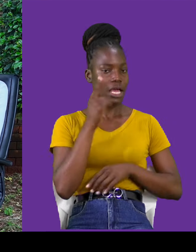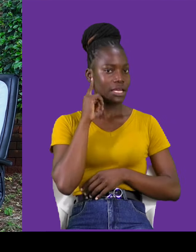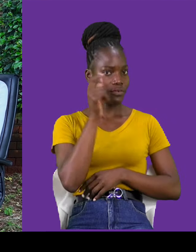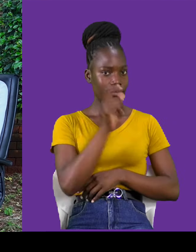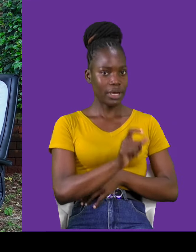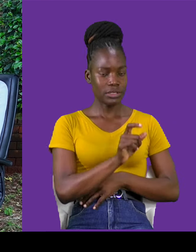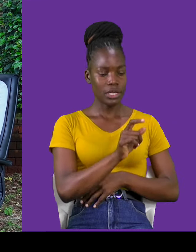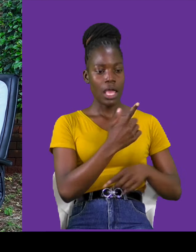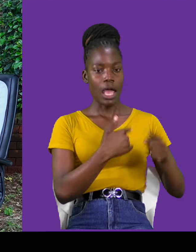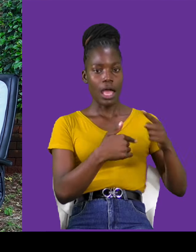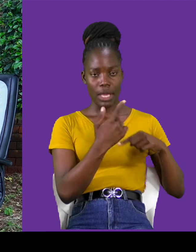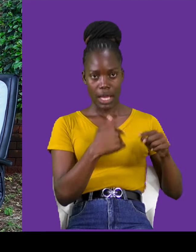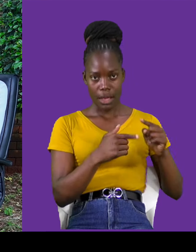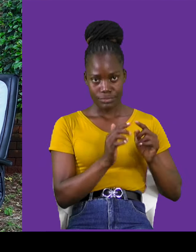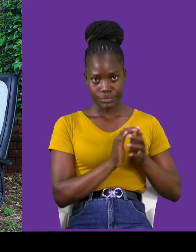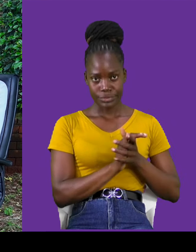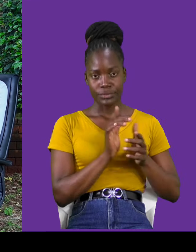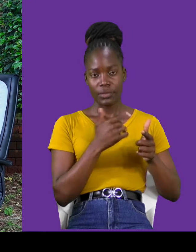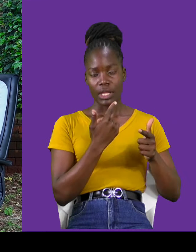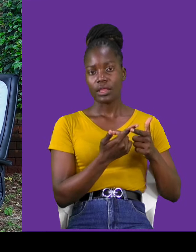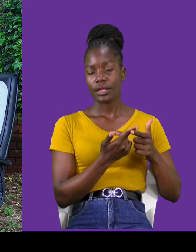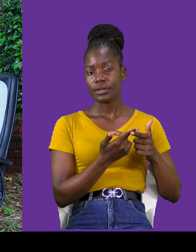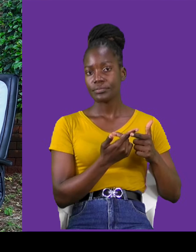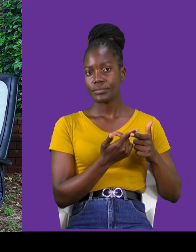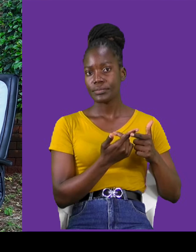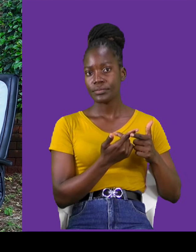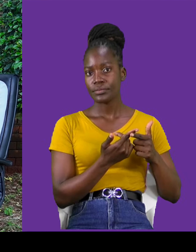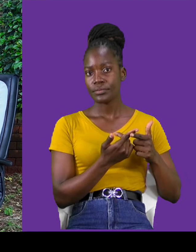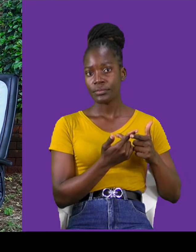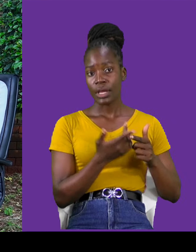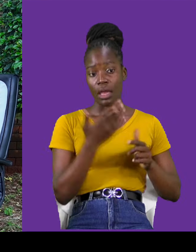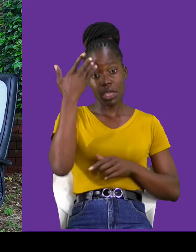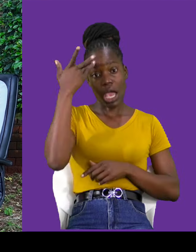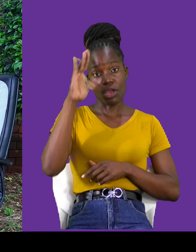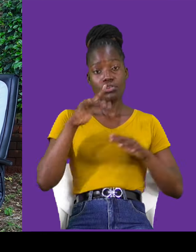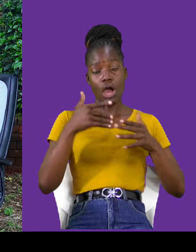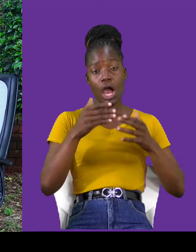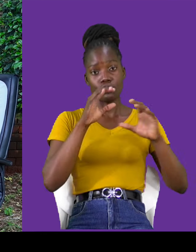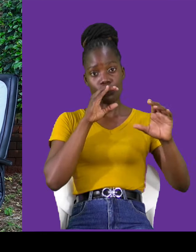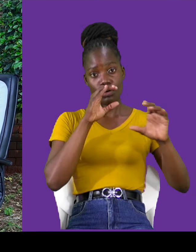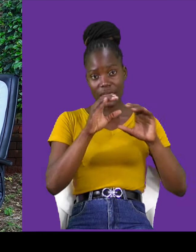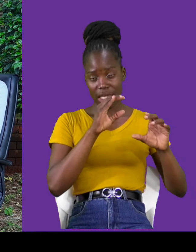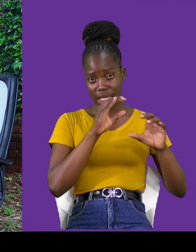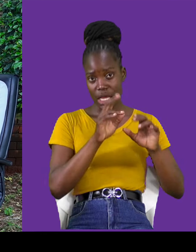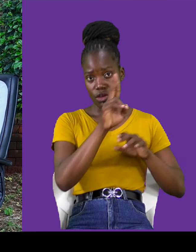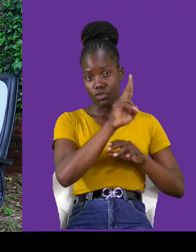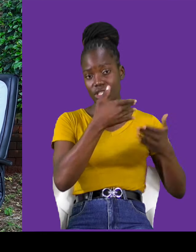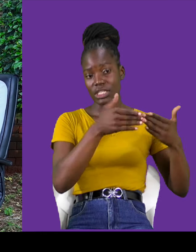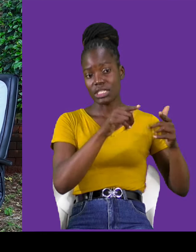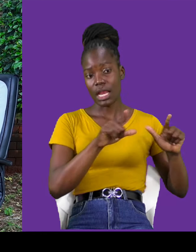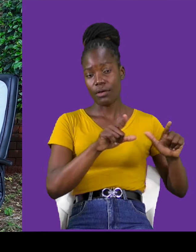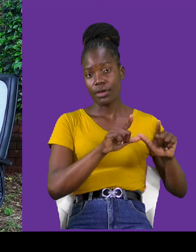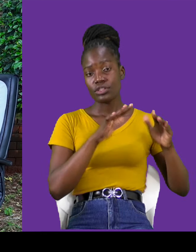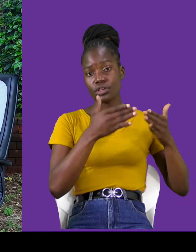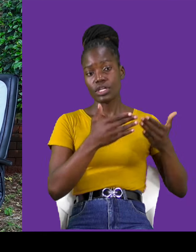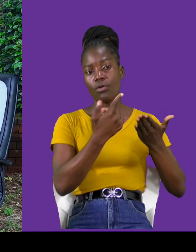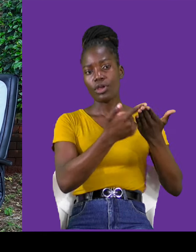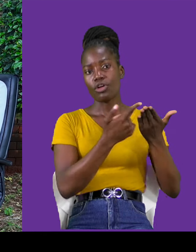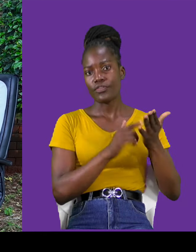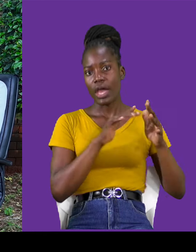approached me, and I don't know how to communicate in sign language, so, how will you help that child person? Because I'm sure there's a person